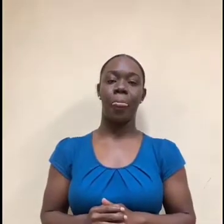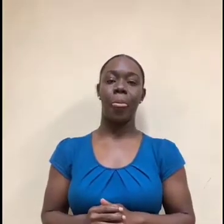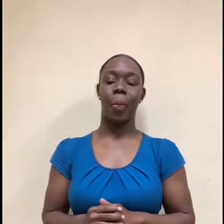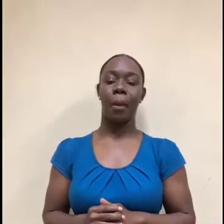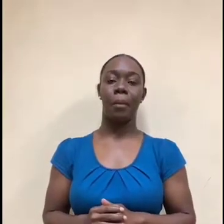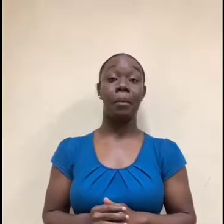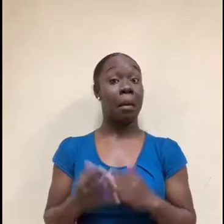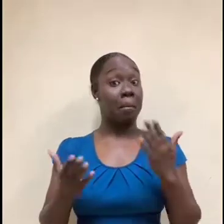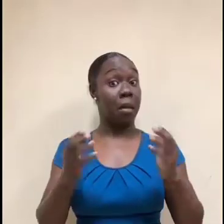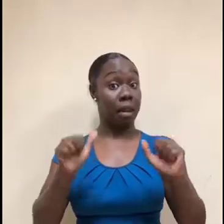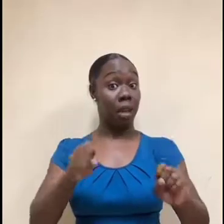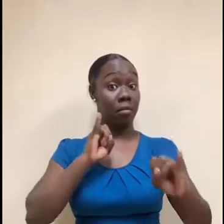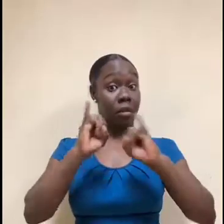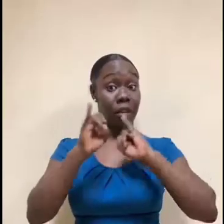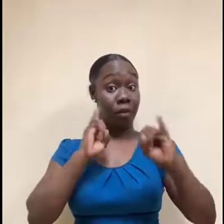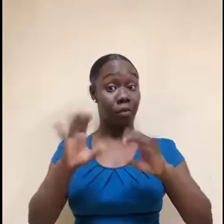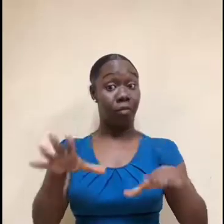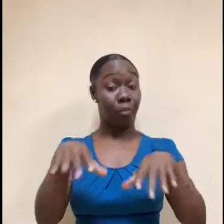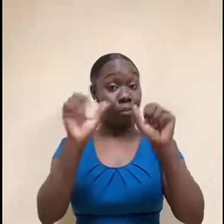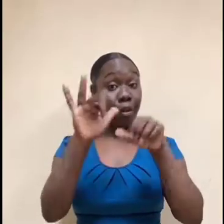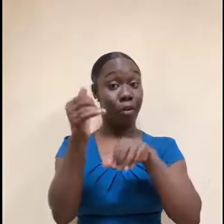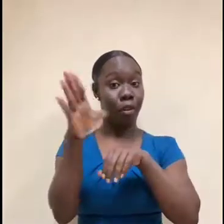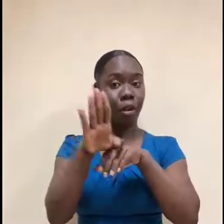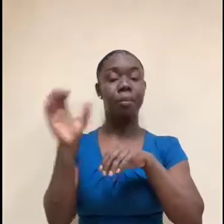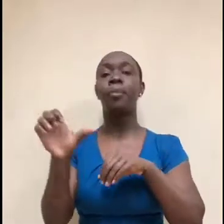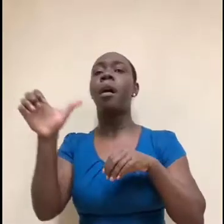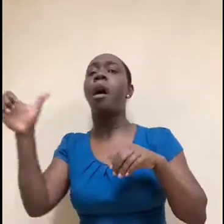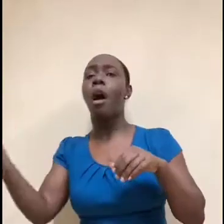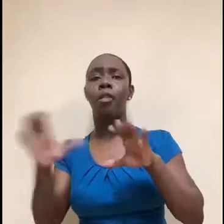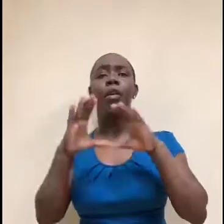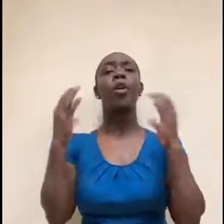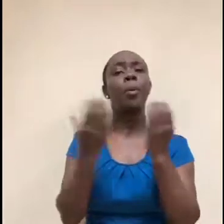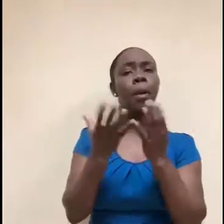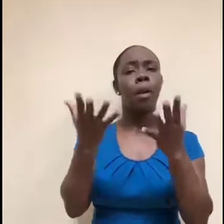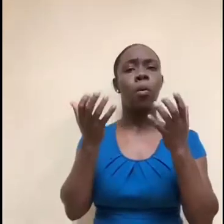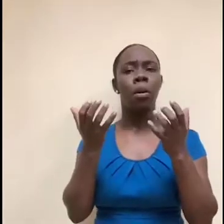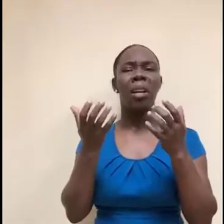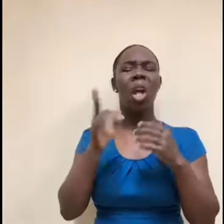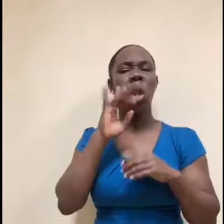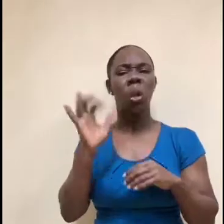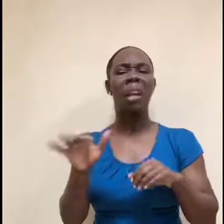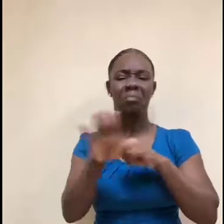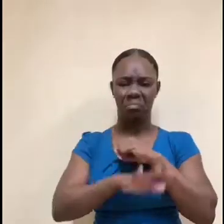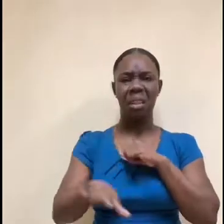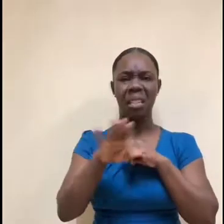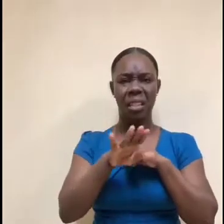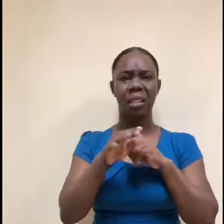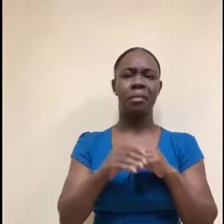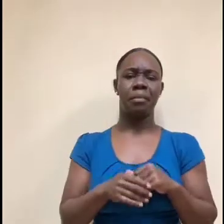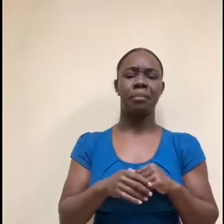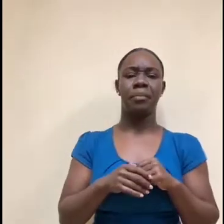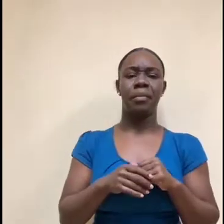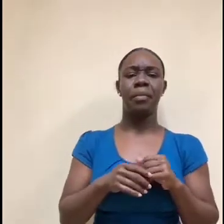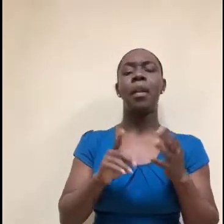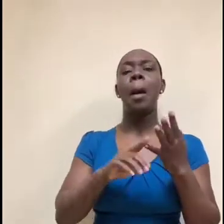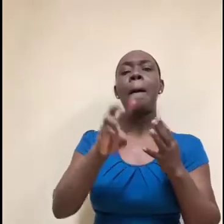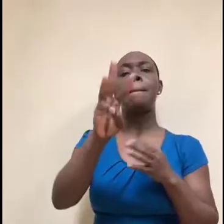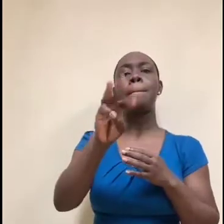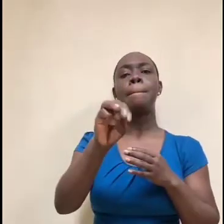that job. Another company hiring for, it looked like more of a kind of an entry level type of role was called Matlock and Associates. Not like